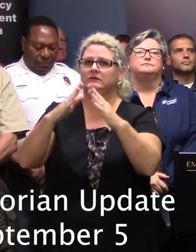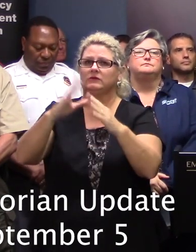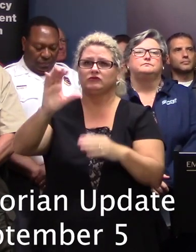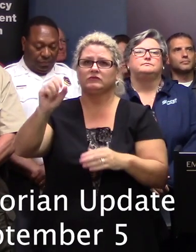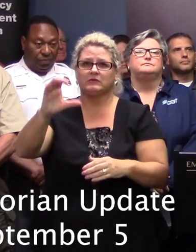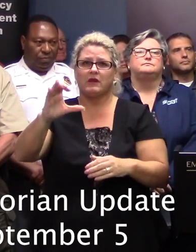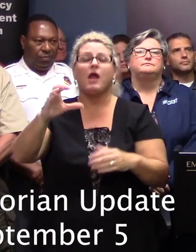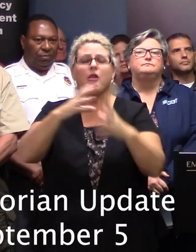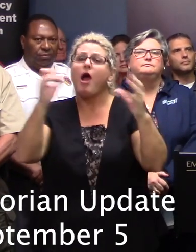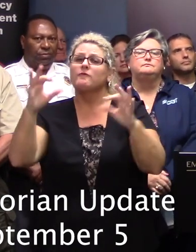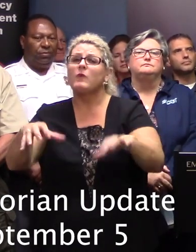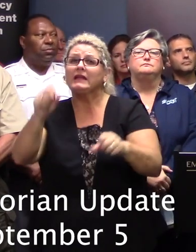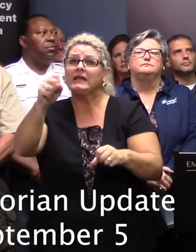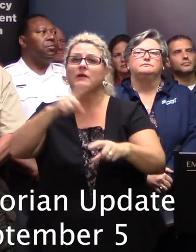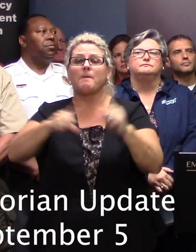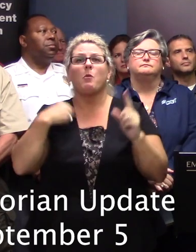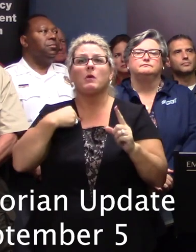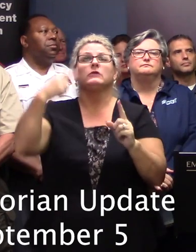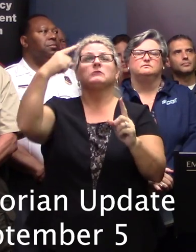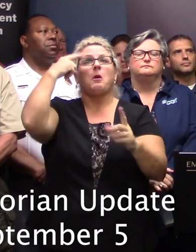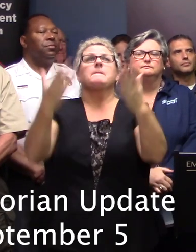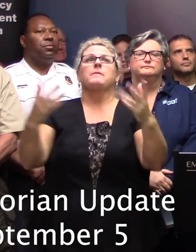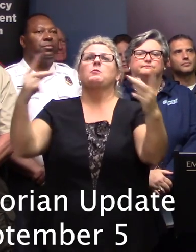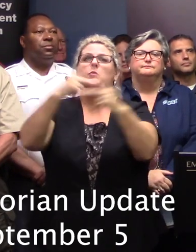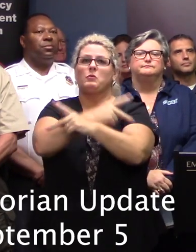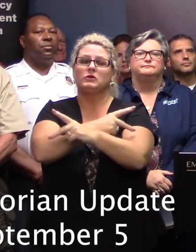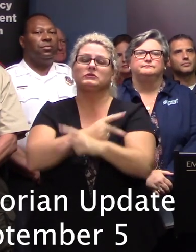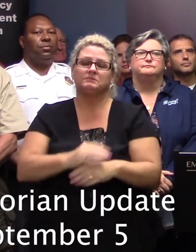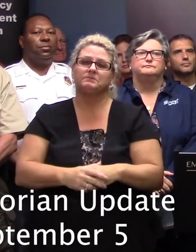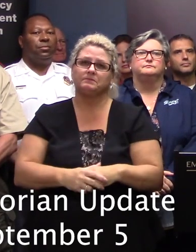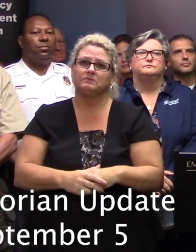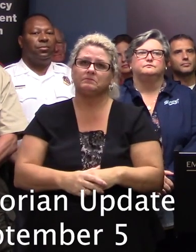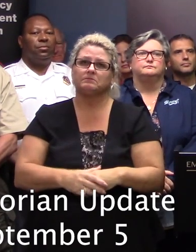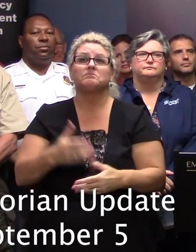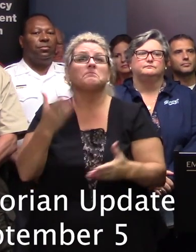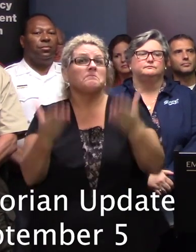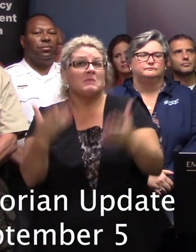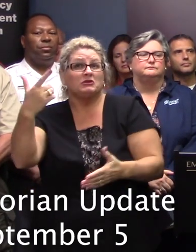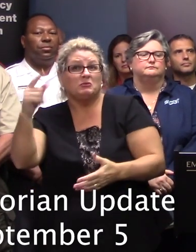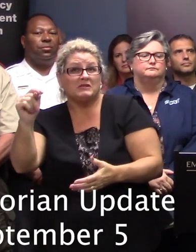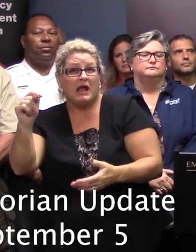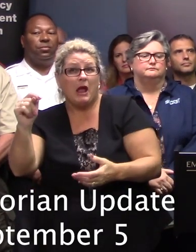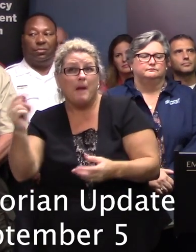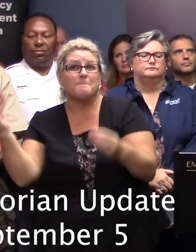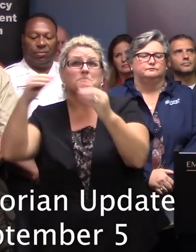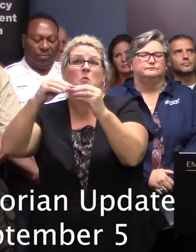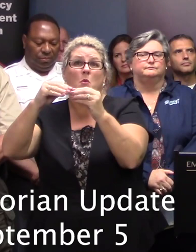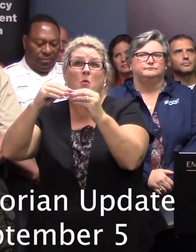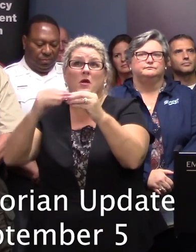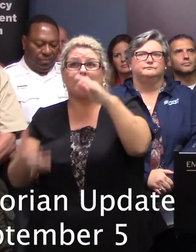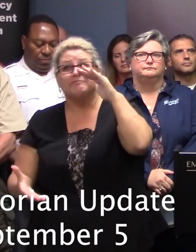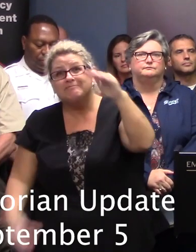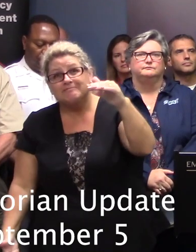had a lot but we didn't have what could have happened now it looks like it may be deeper in Georgetown and up the coast